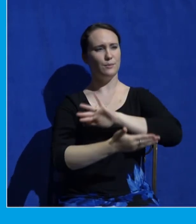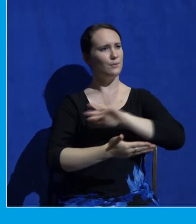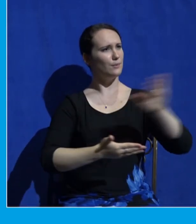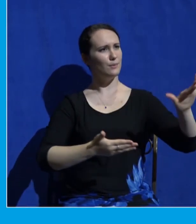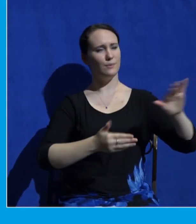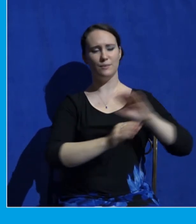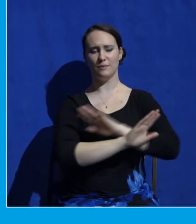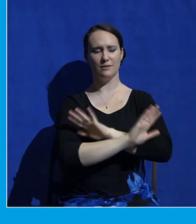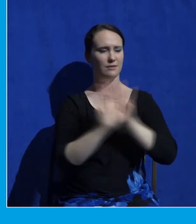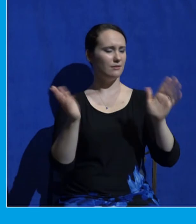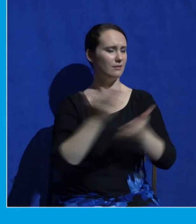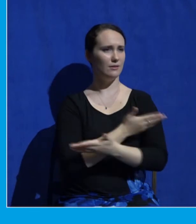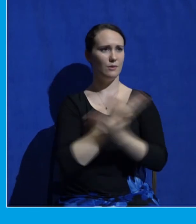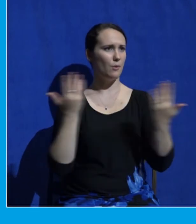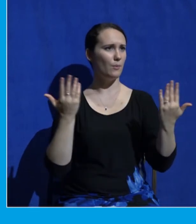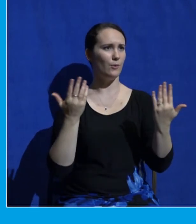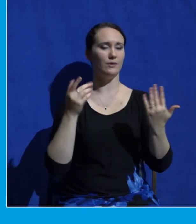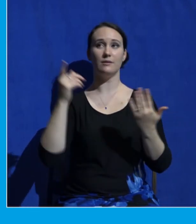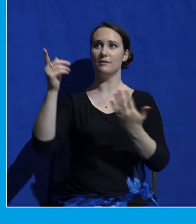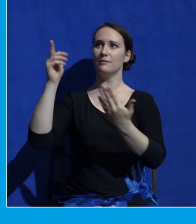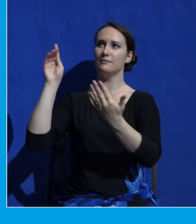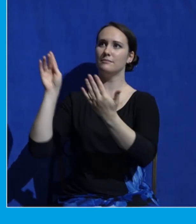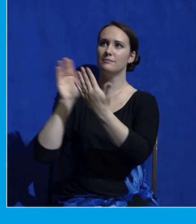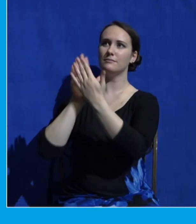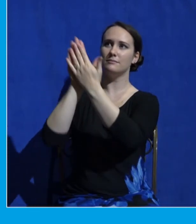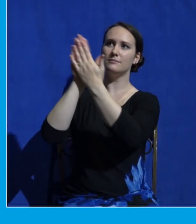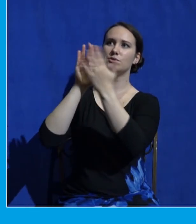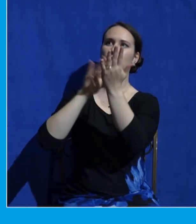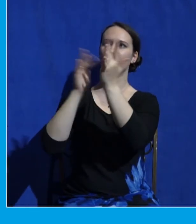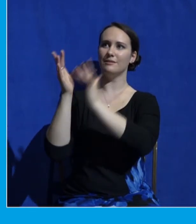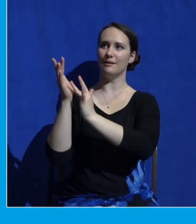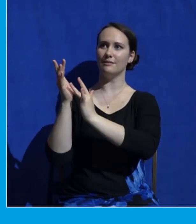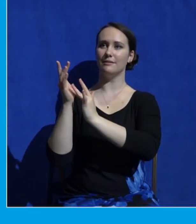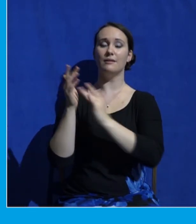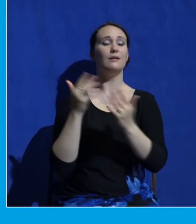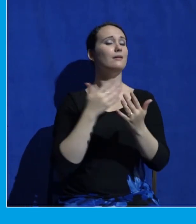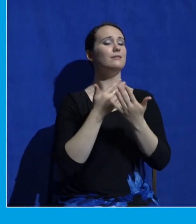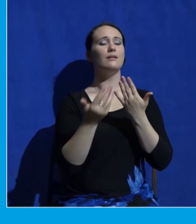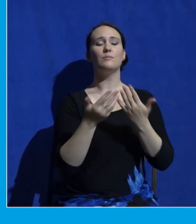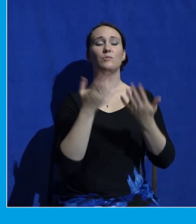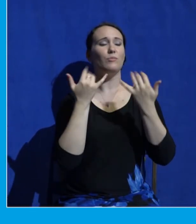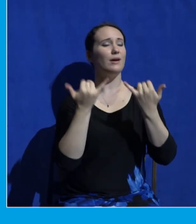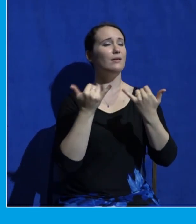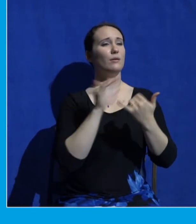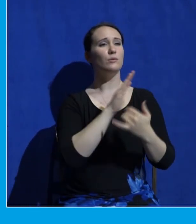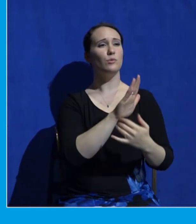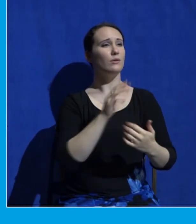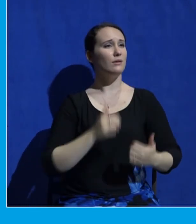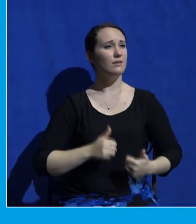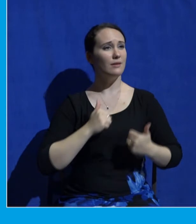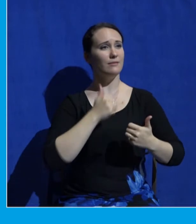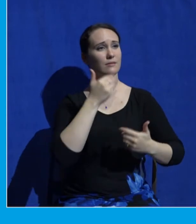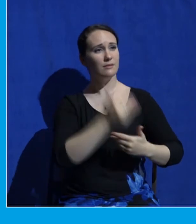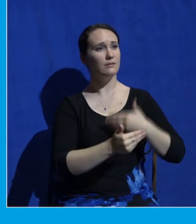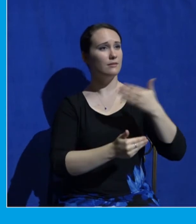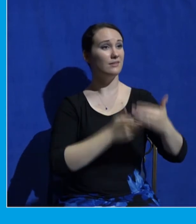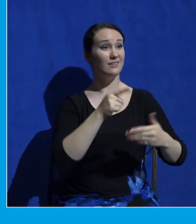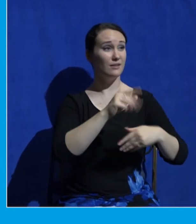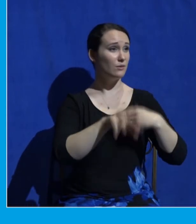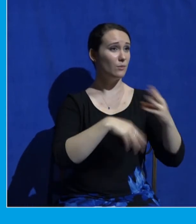no matter what you walk through individually no matter what we walk through as a church in this world for all